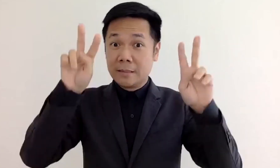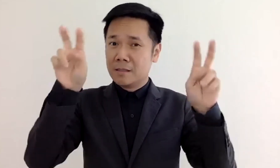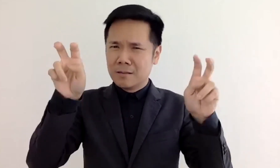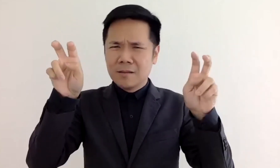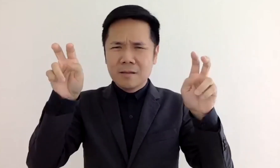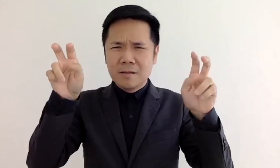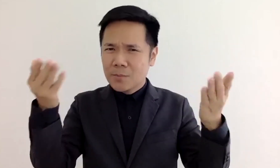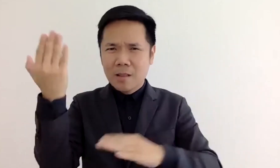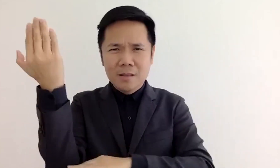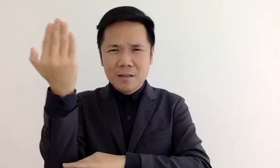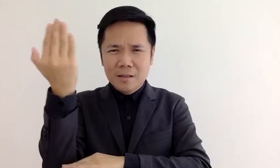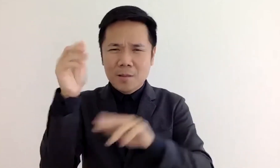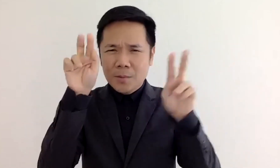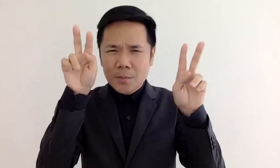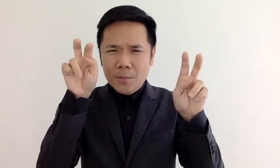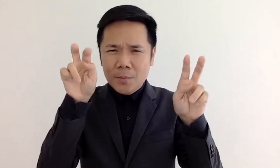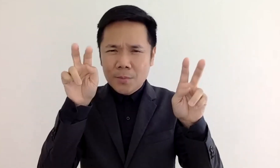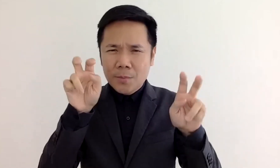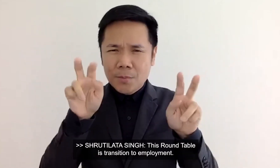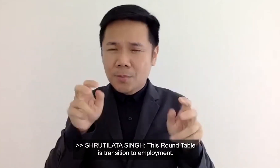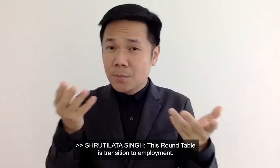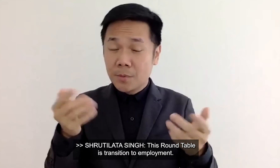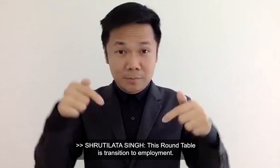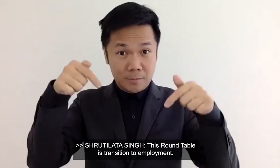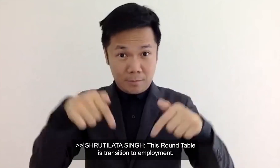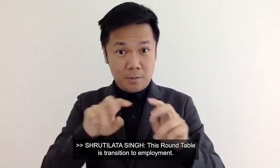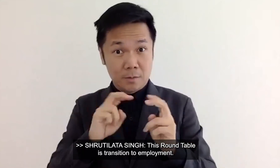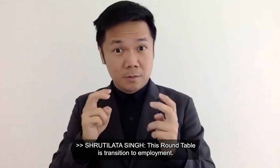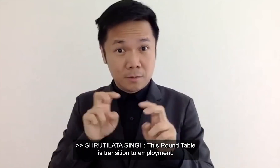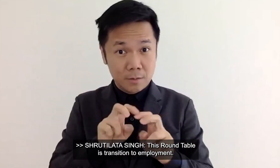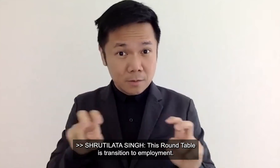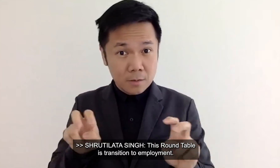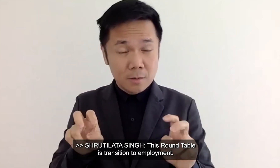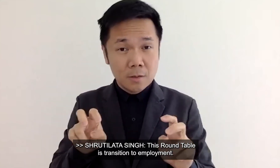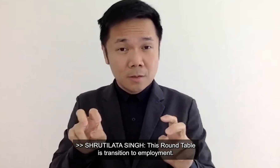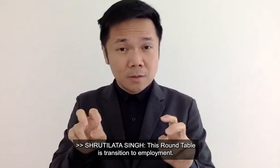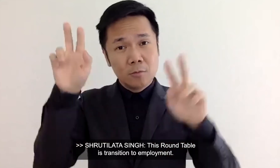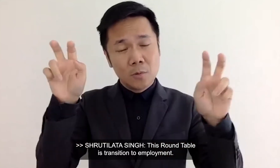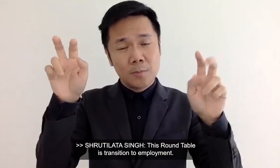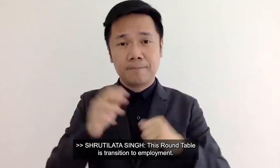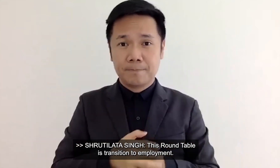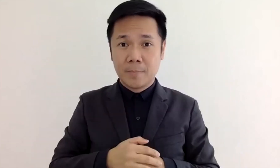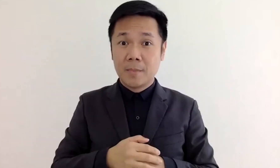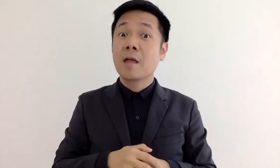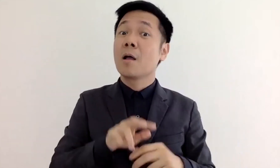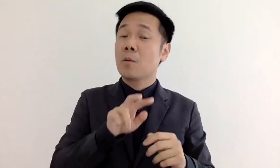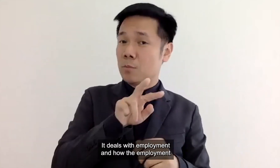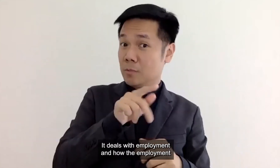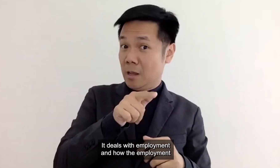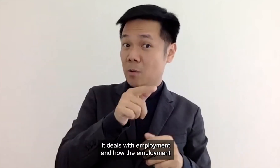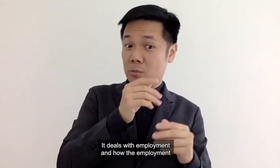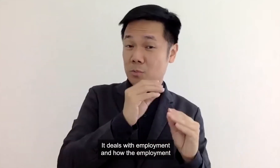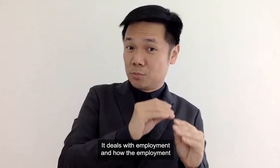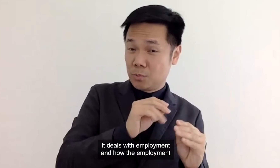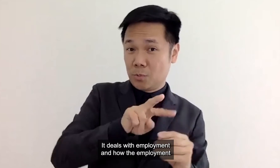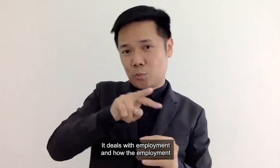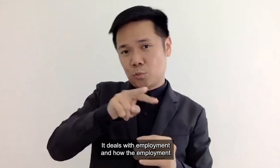today's roundtable that we are attending this roundtable is transition to employment into it